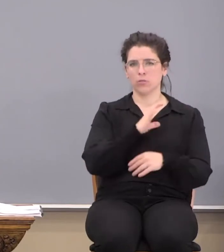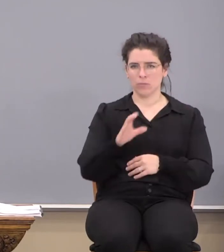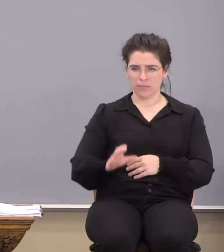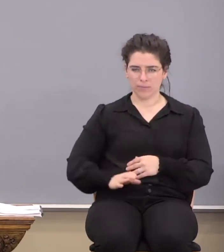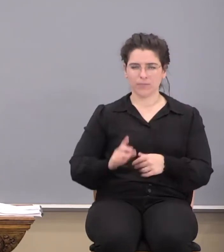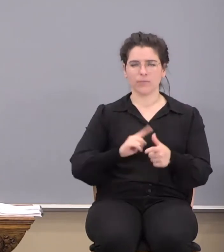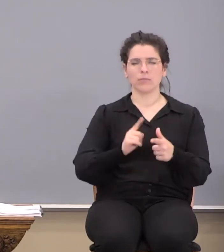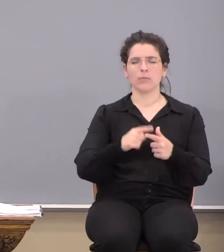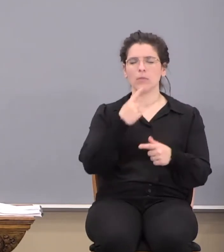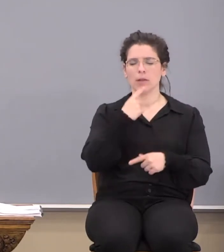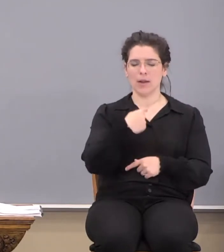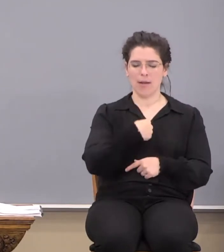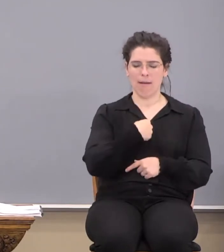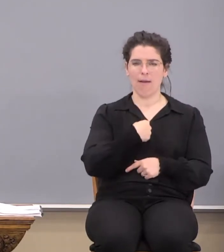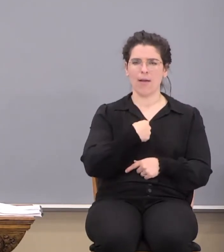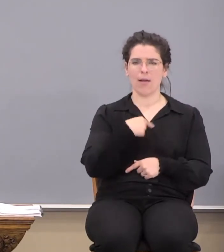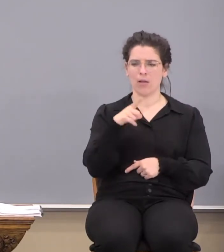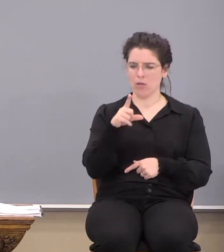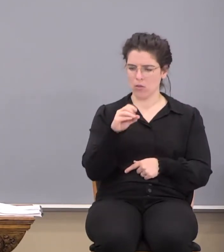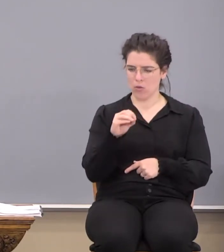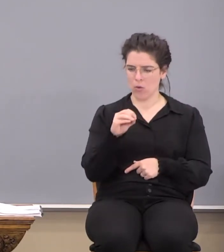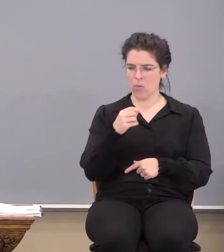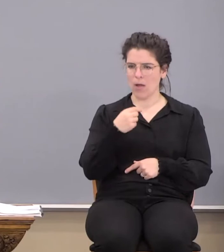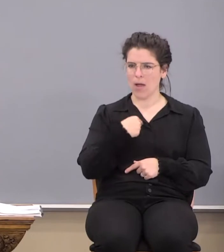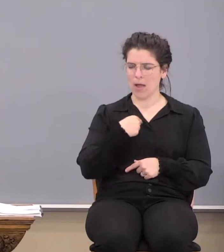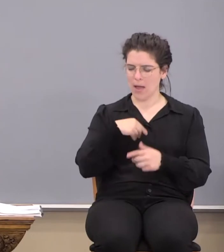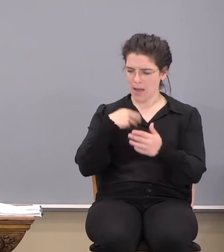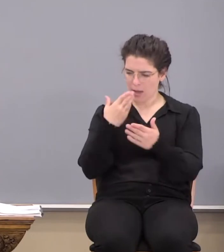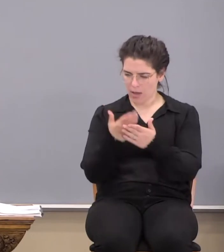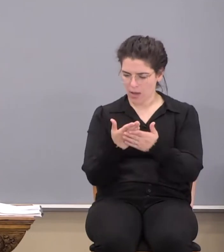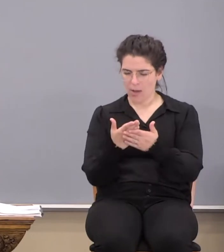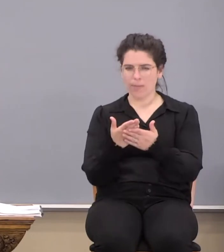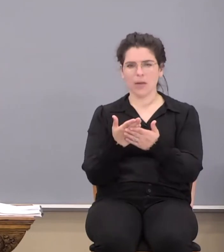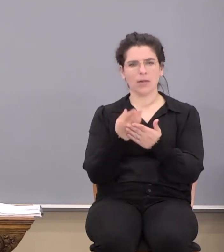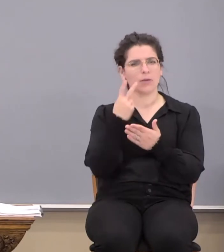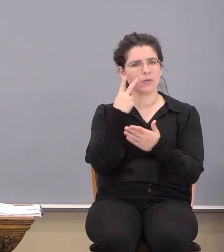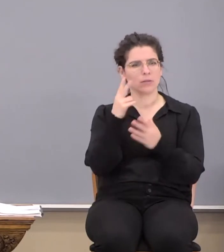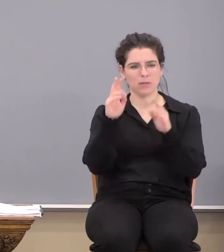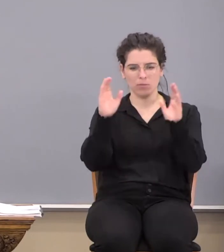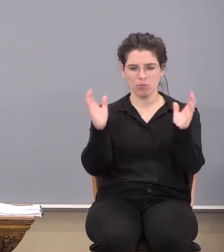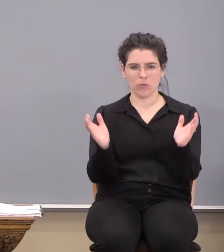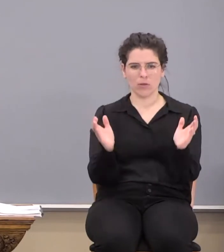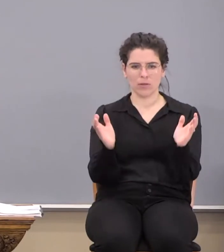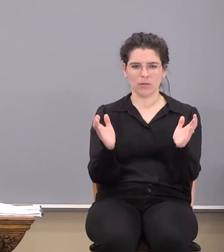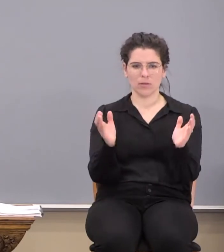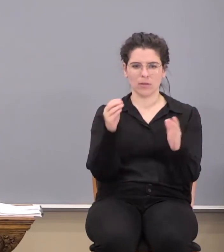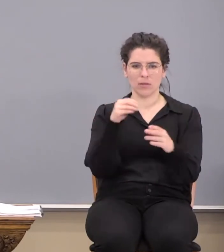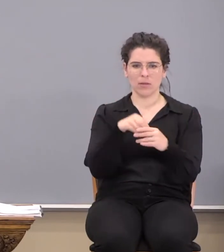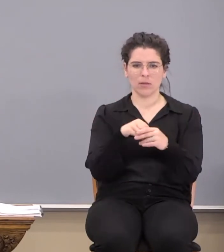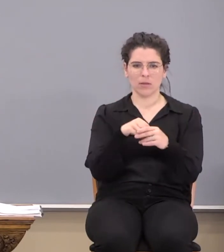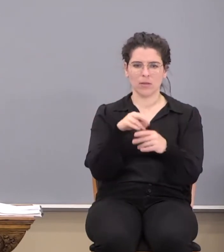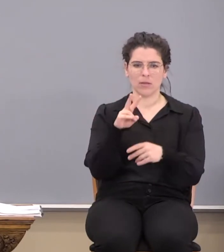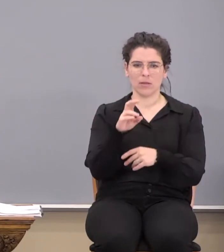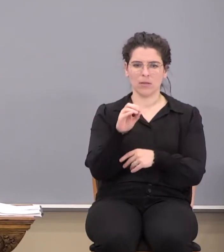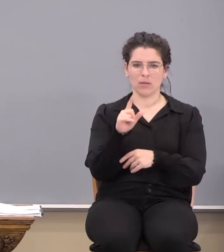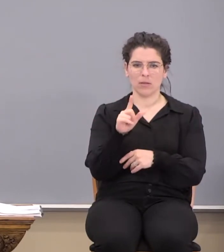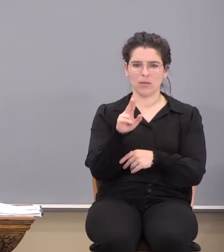Then said I. Lo, I come. Now watch the next, watch the parentheses. In the volume